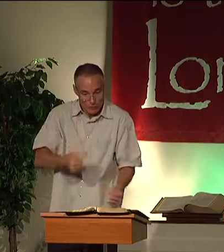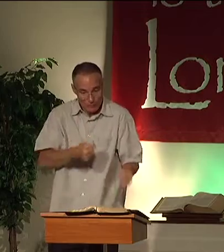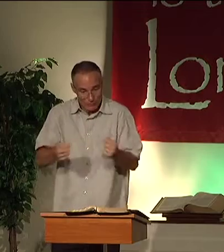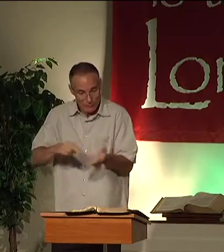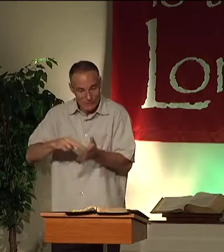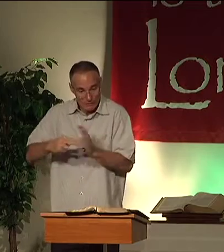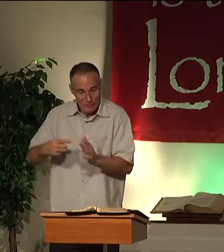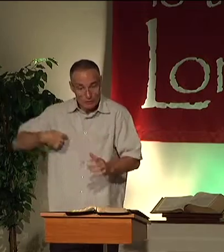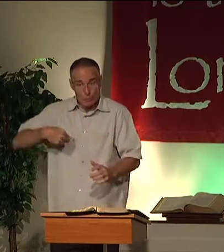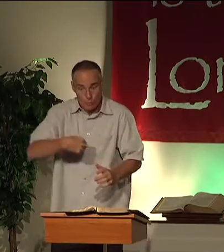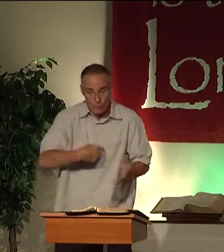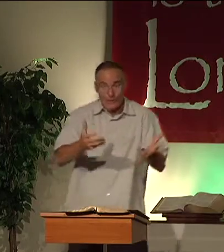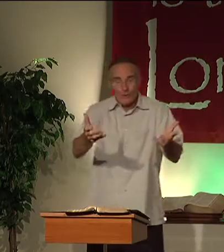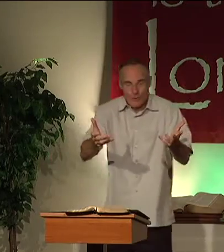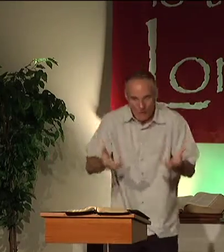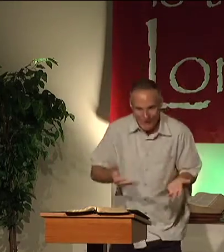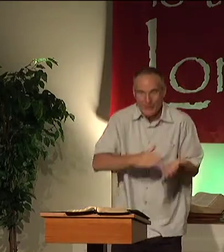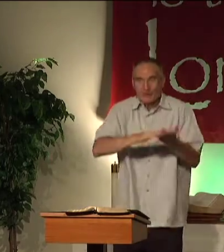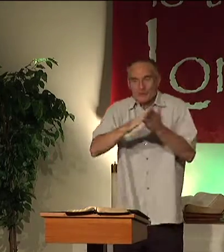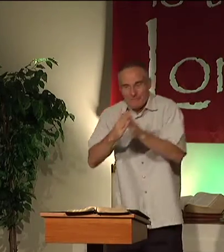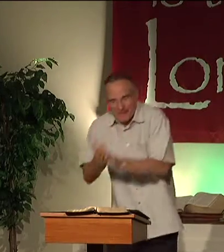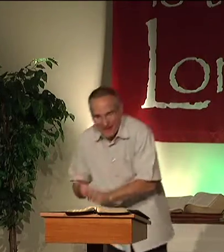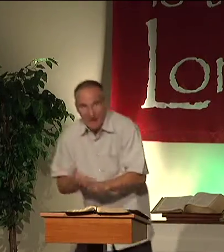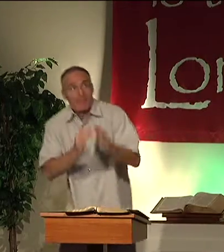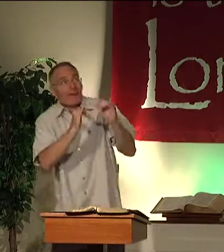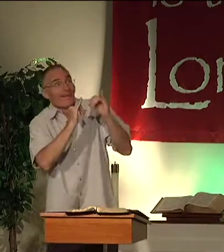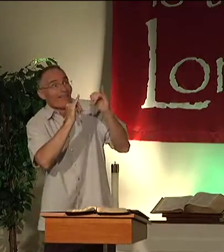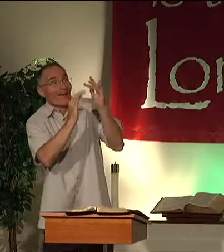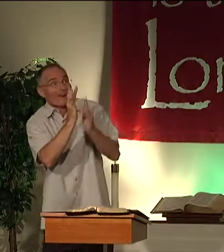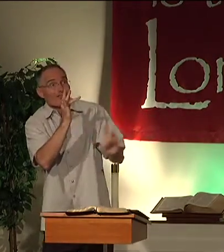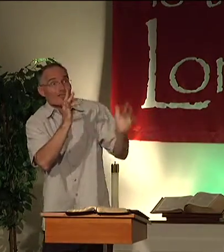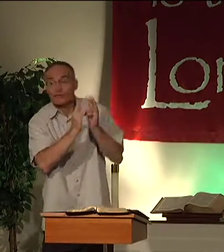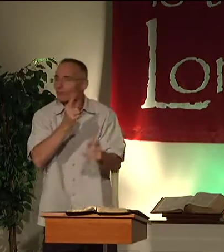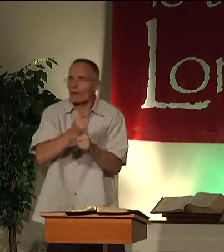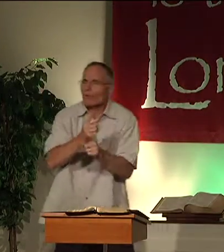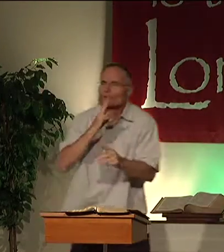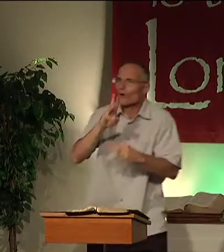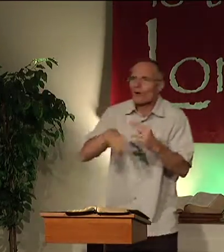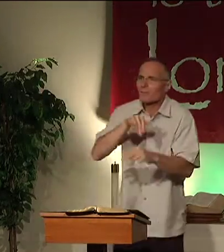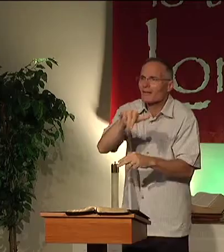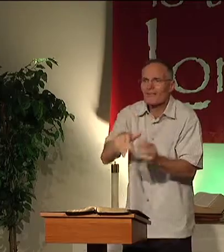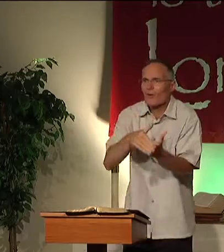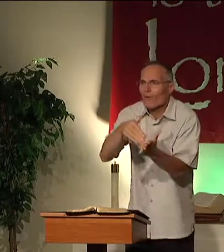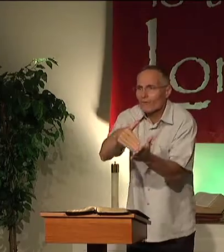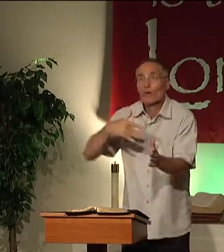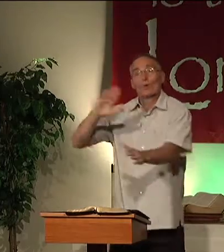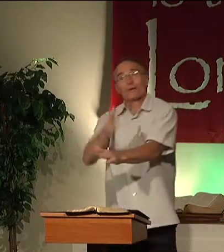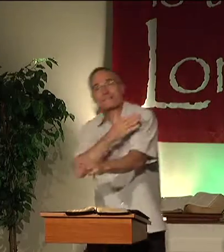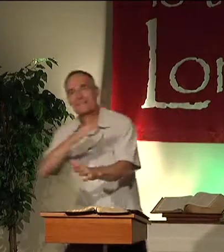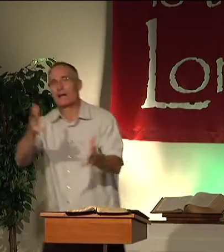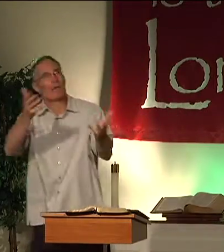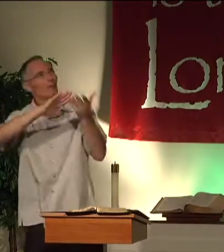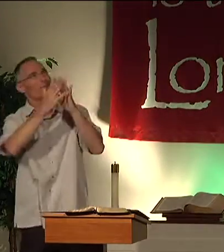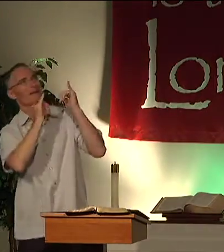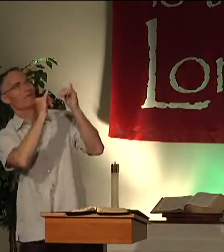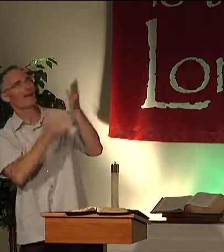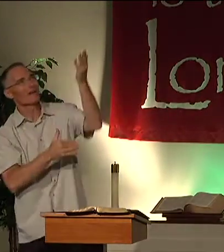with all our hearts, minds, and souls, and strength. That means we want to become like Jesus. I mean, we talk about that often.